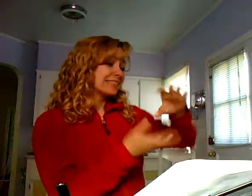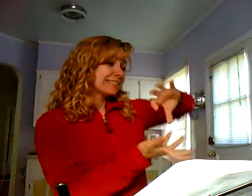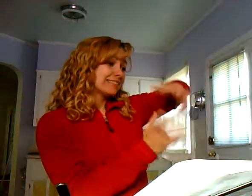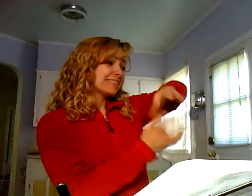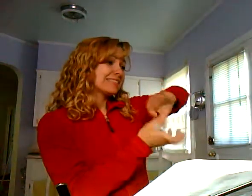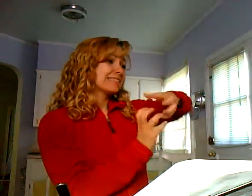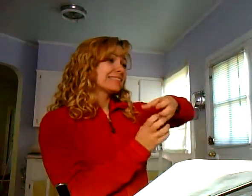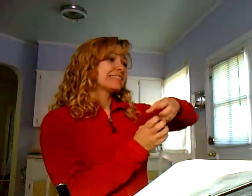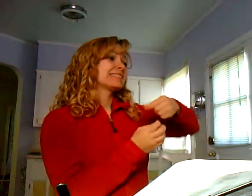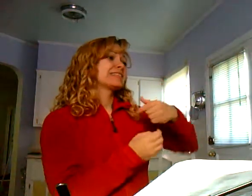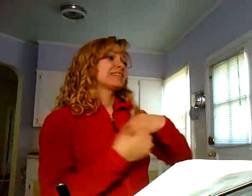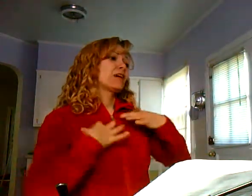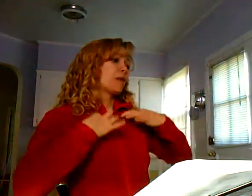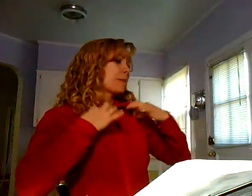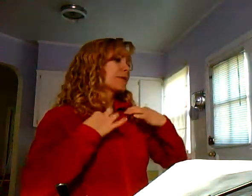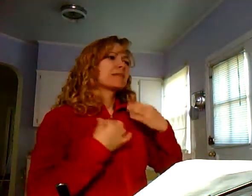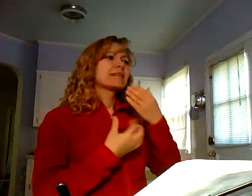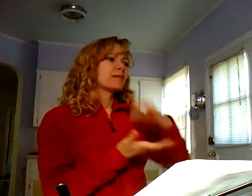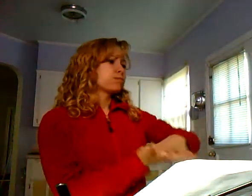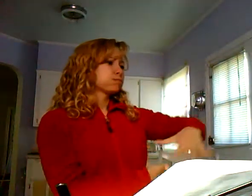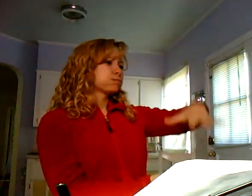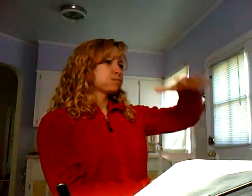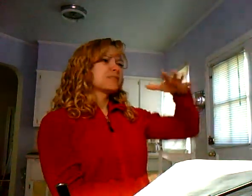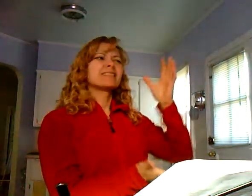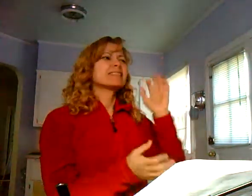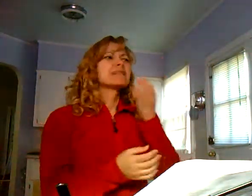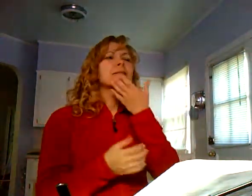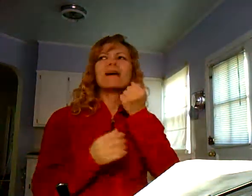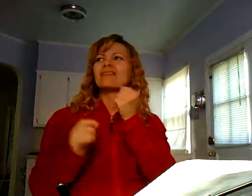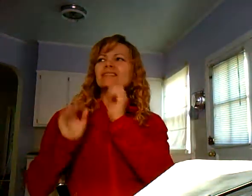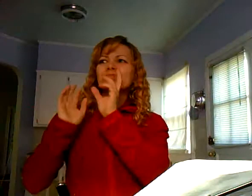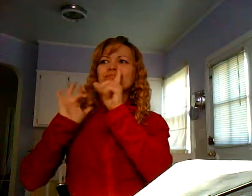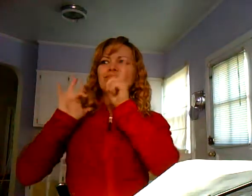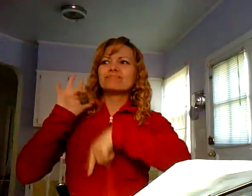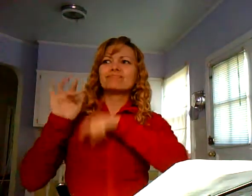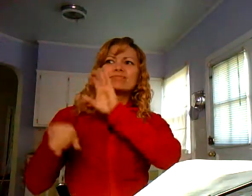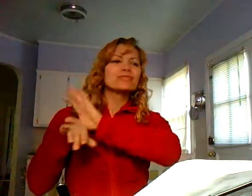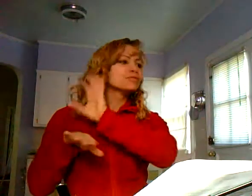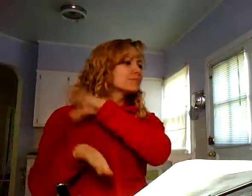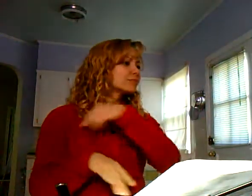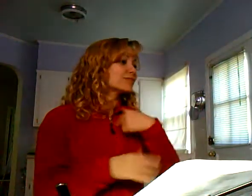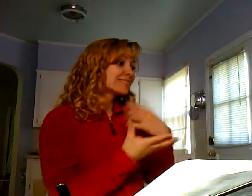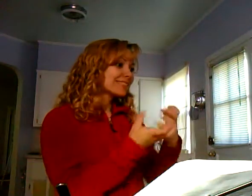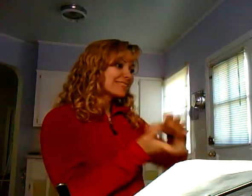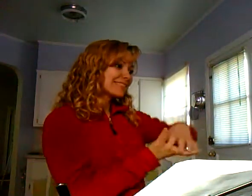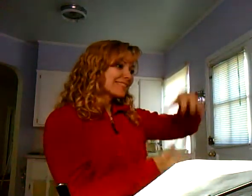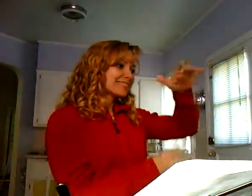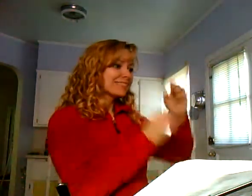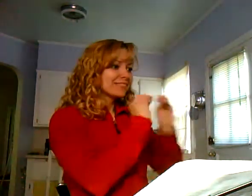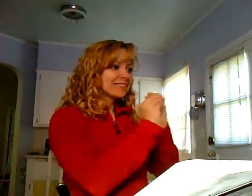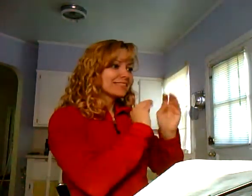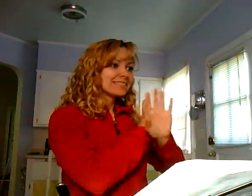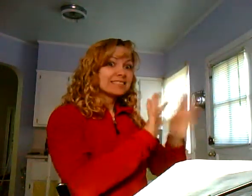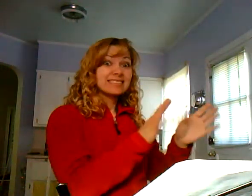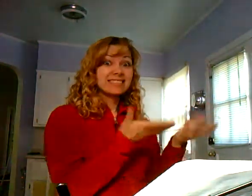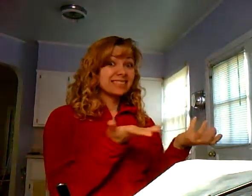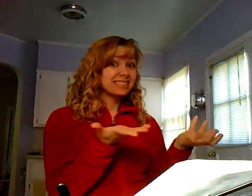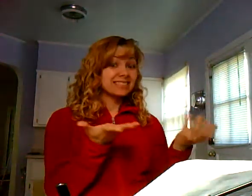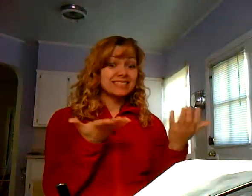Gosh, I got a lot to do. Laundry, gotta clean the clothes. I don't want to let that stuff accumulate, so maybe I should just stay home and do